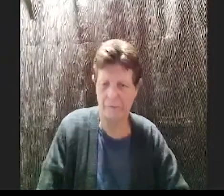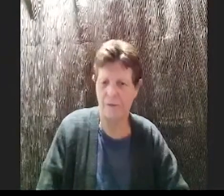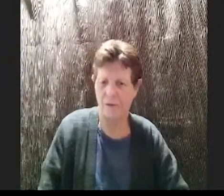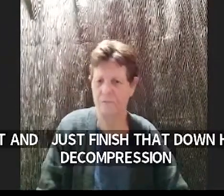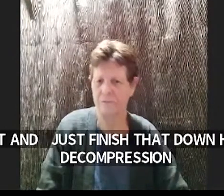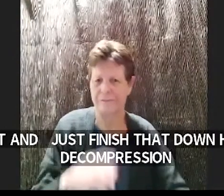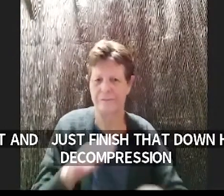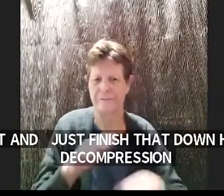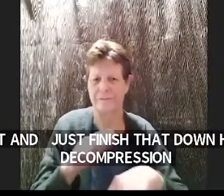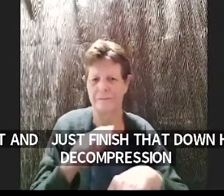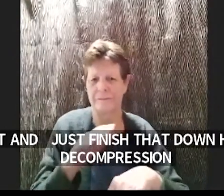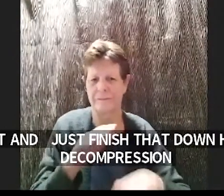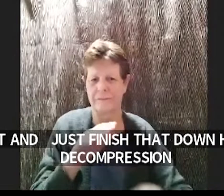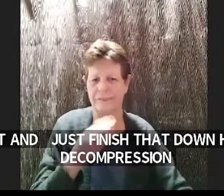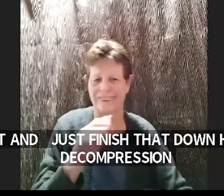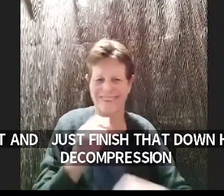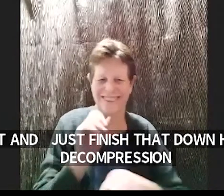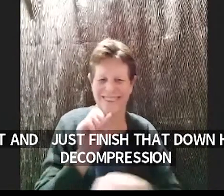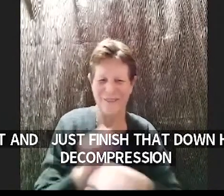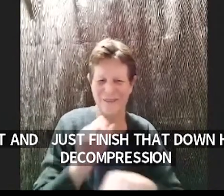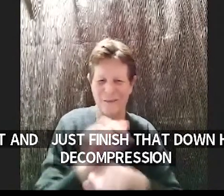asl interpreter a little bit harder